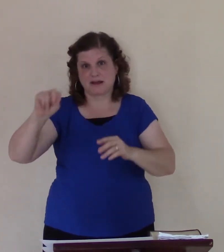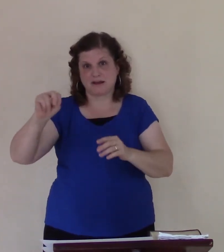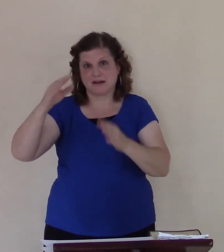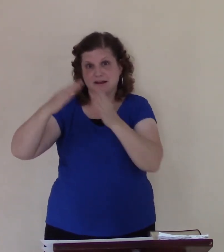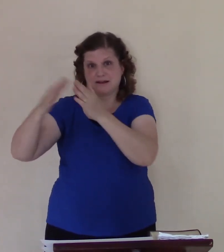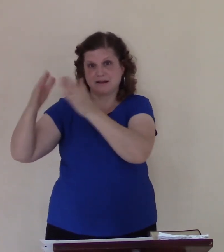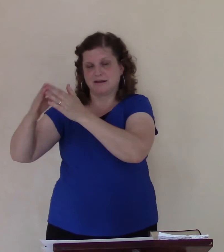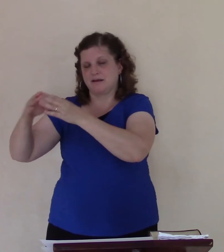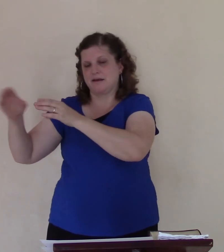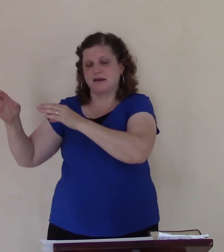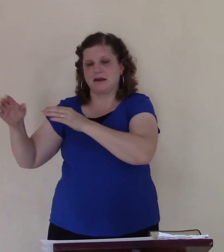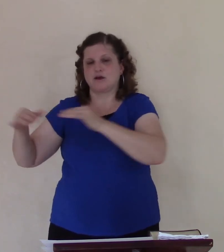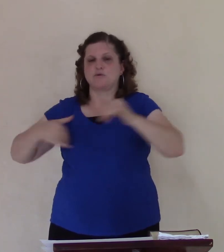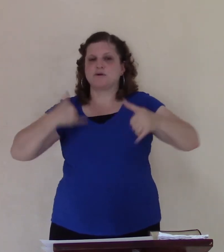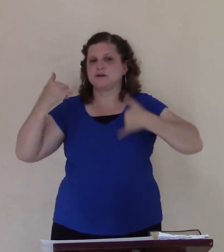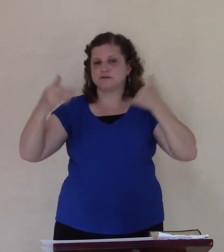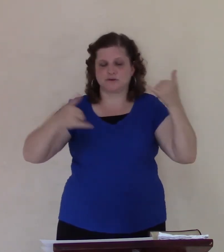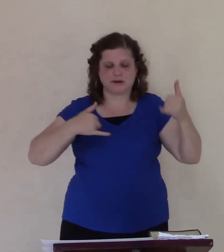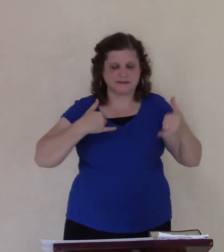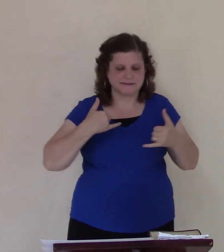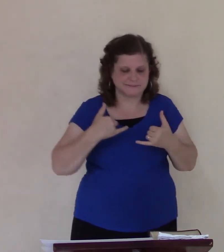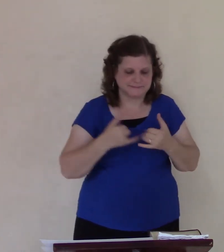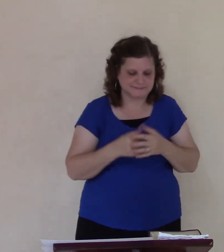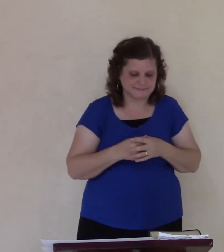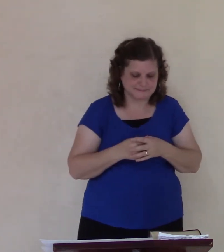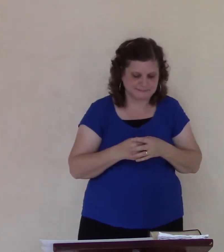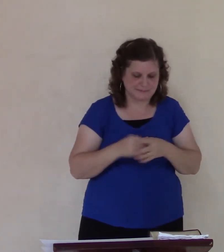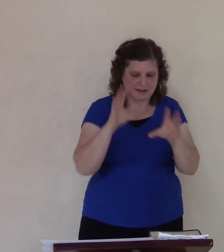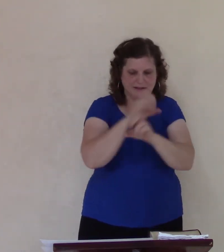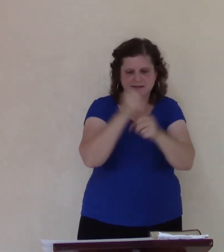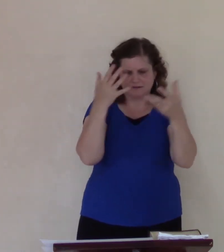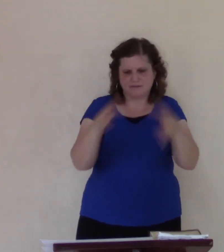now look through Acts chapter 8 Acts chapter 8